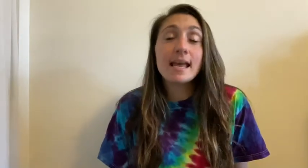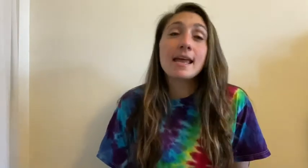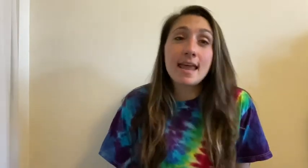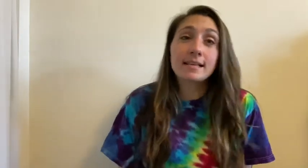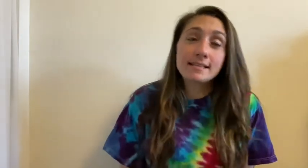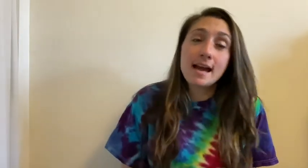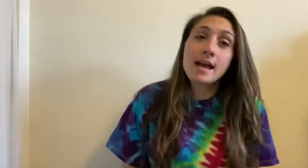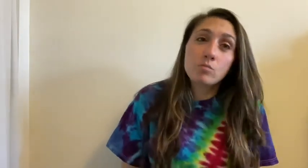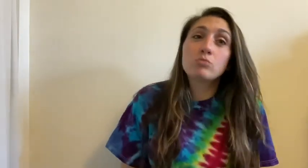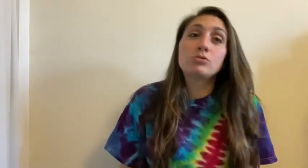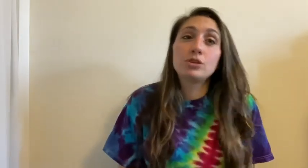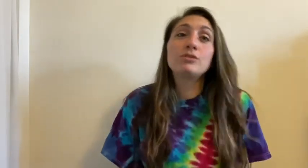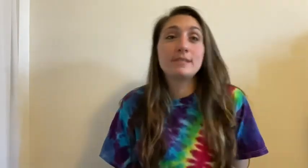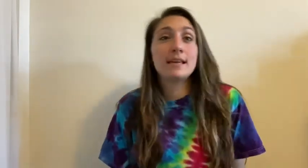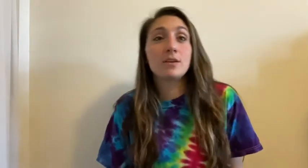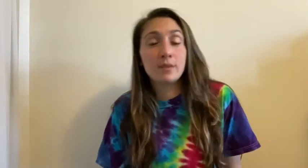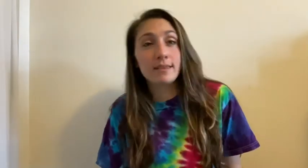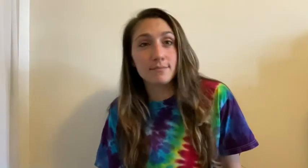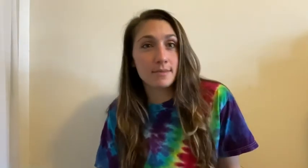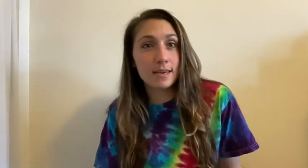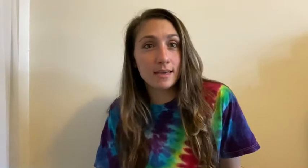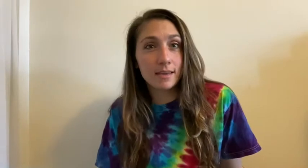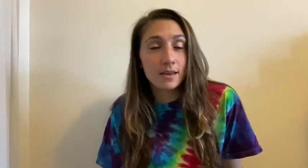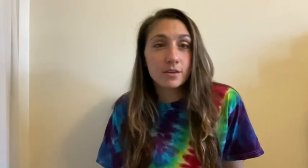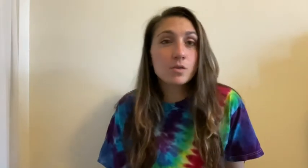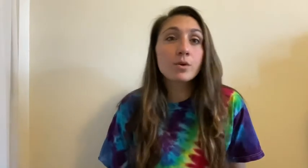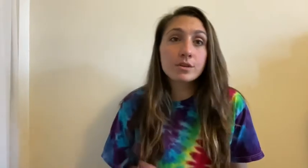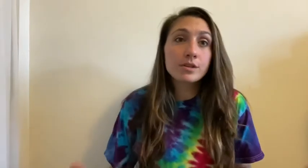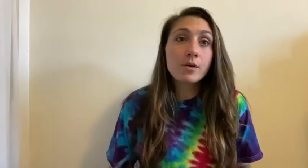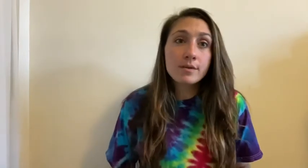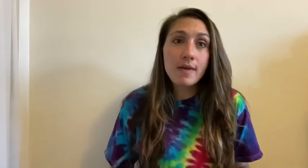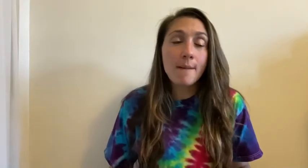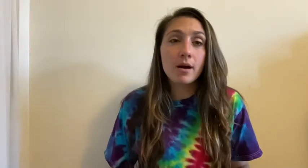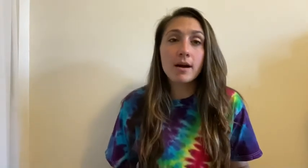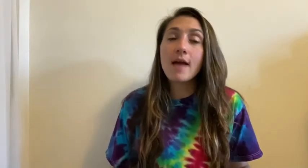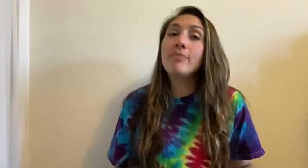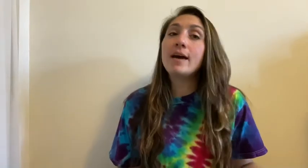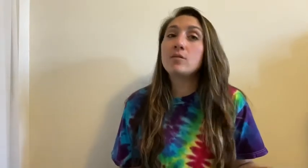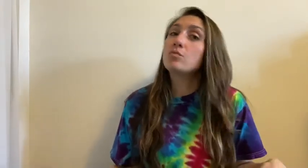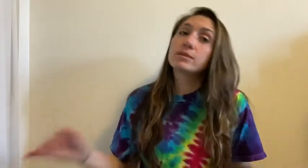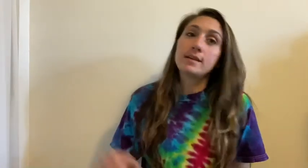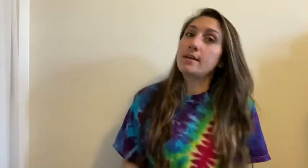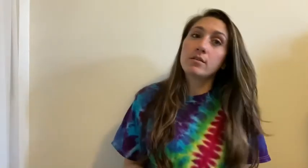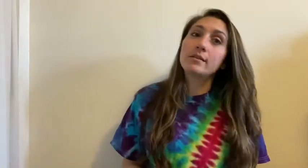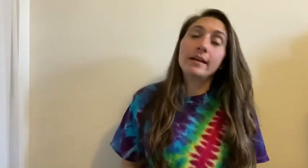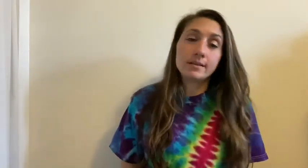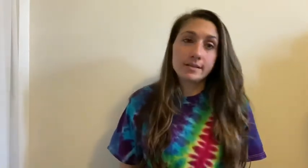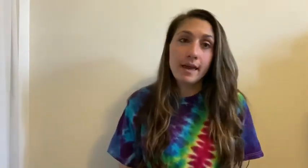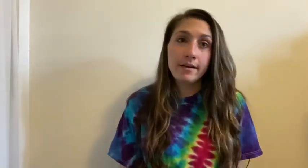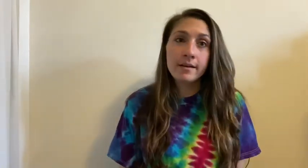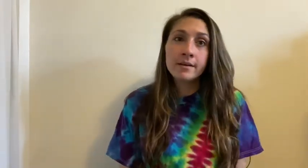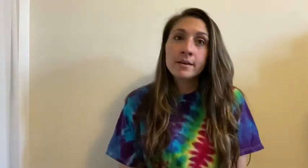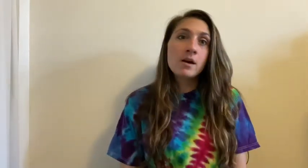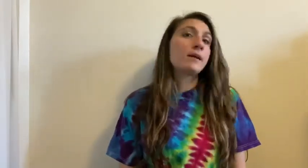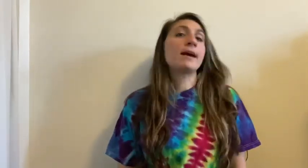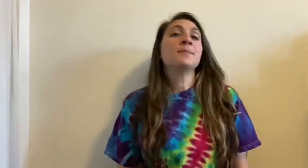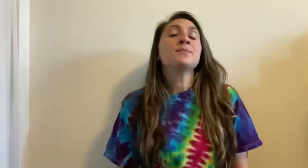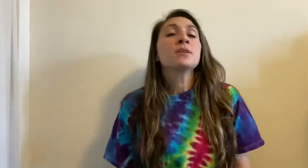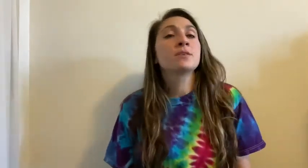next time won't you sing with me. So we're gonna start with that part and then we'll sign all the letters together. Okay so the